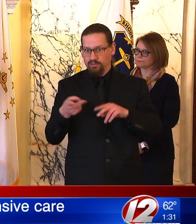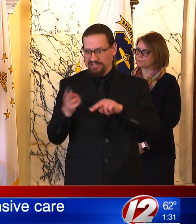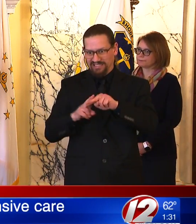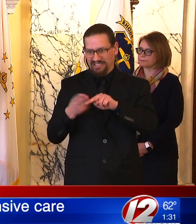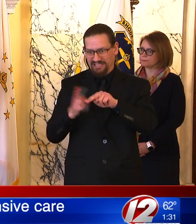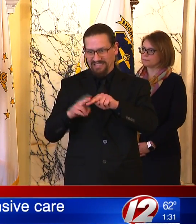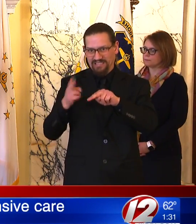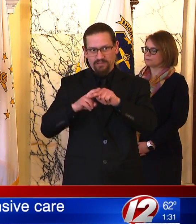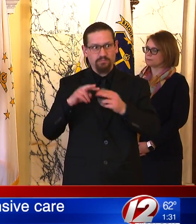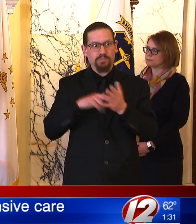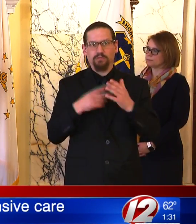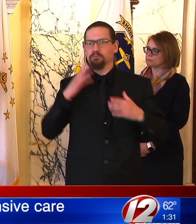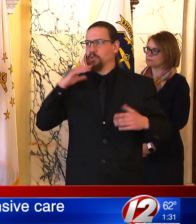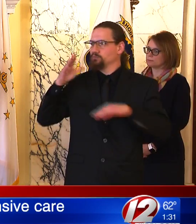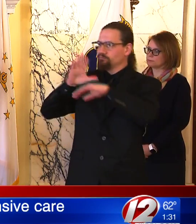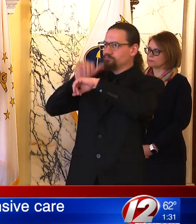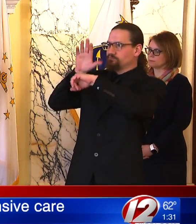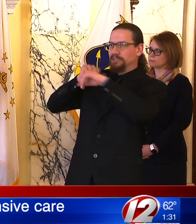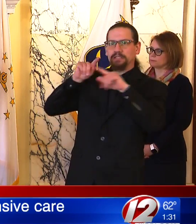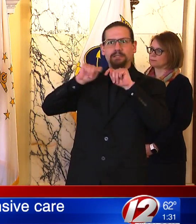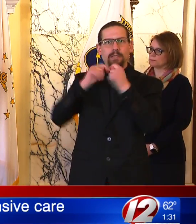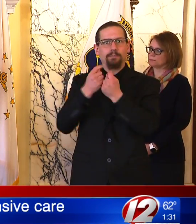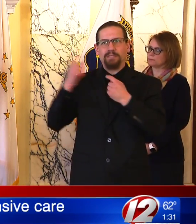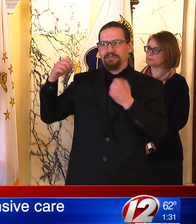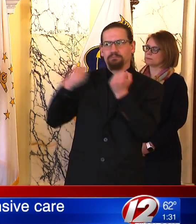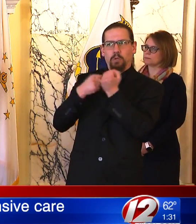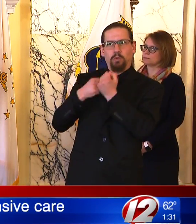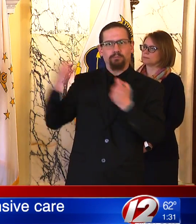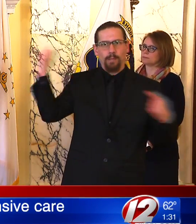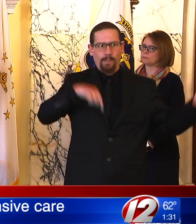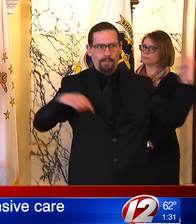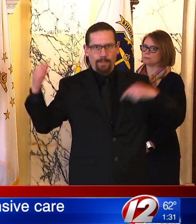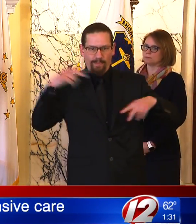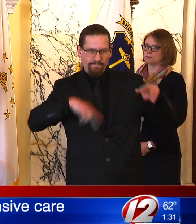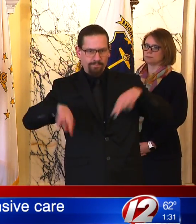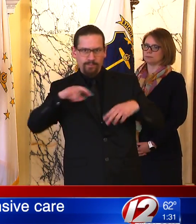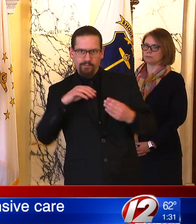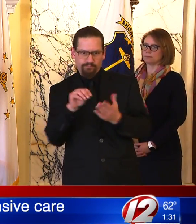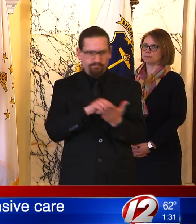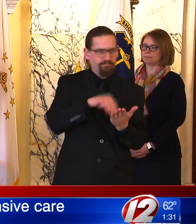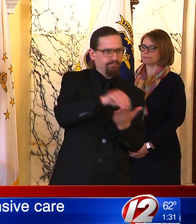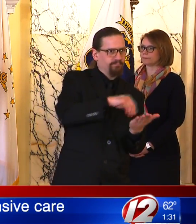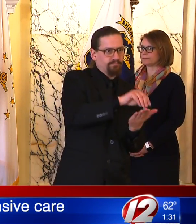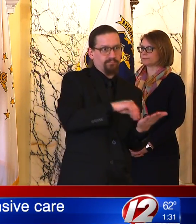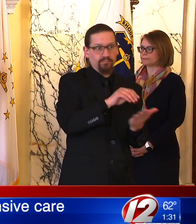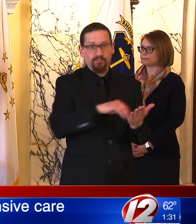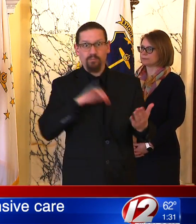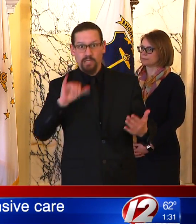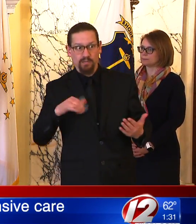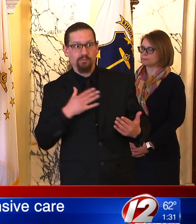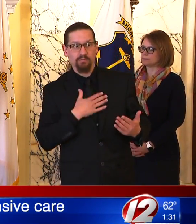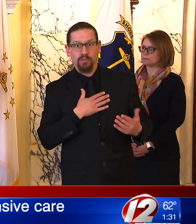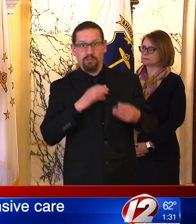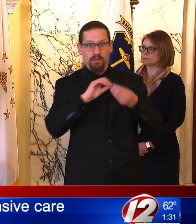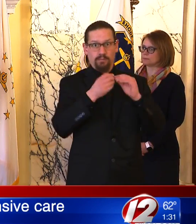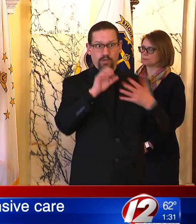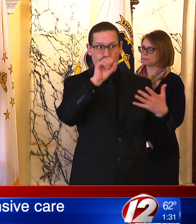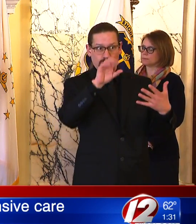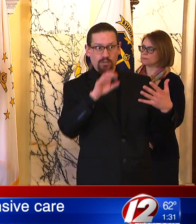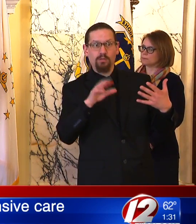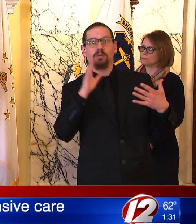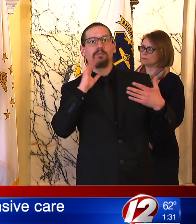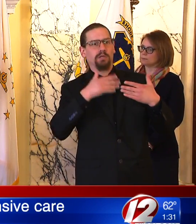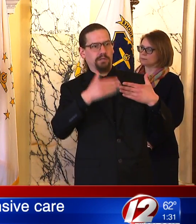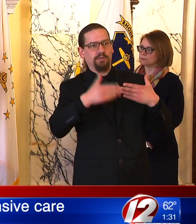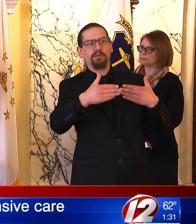and cases in other states may get reclassified as Rhode Island cases. Those numbers aside,